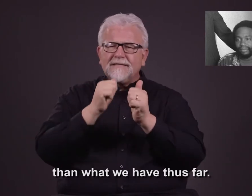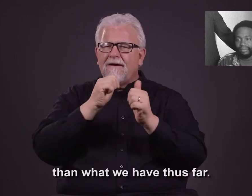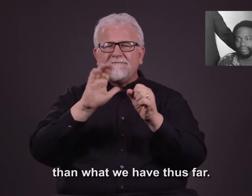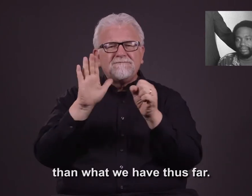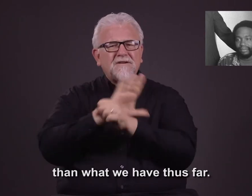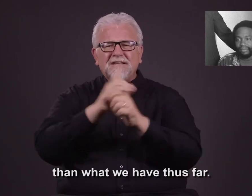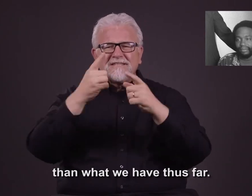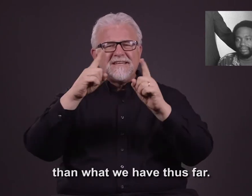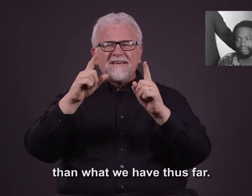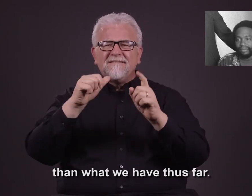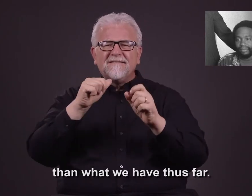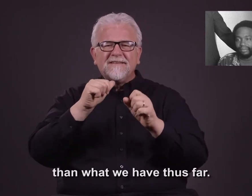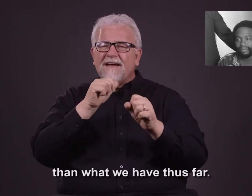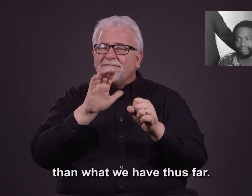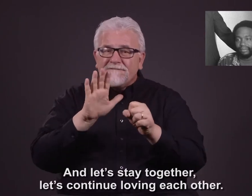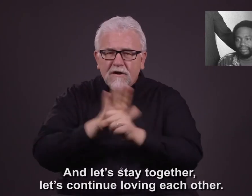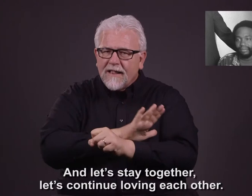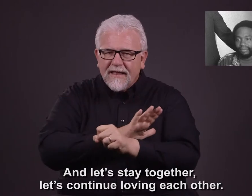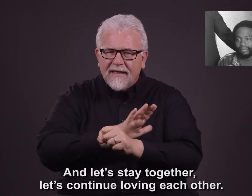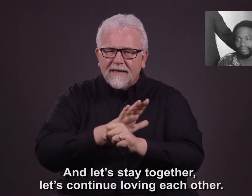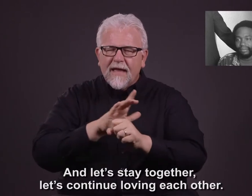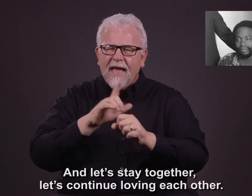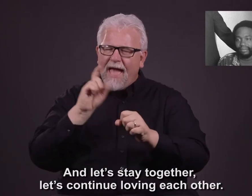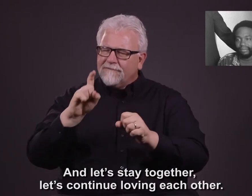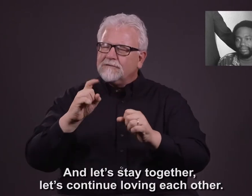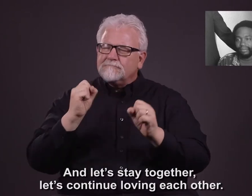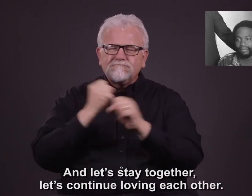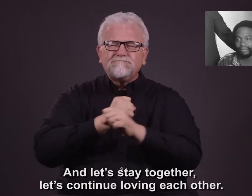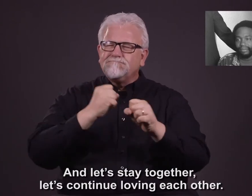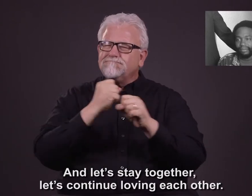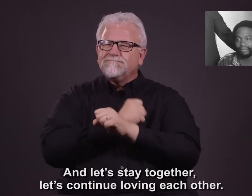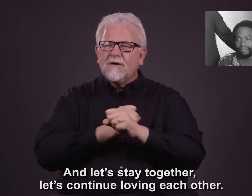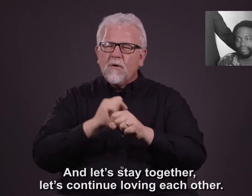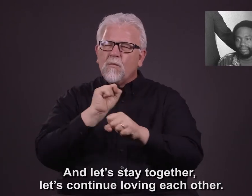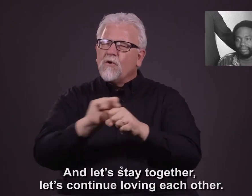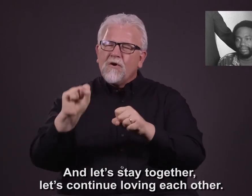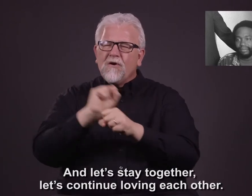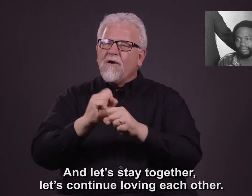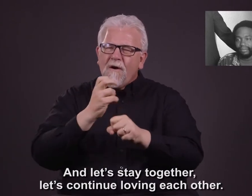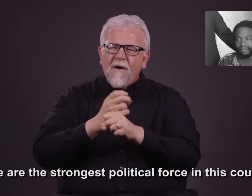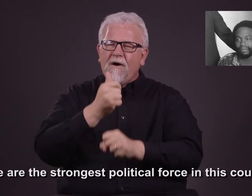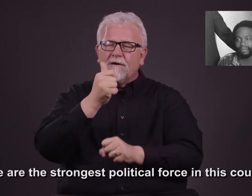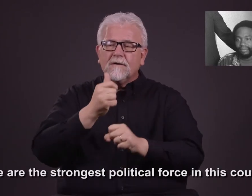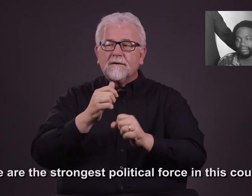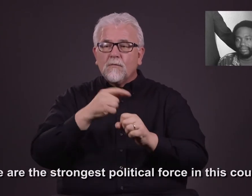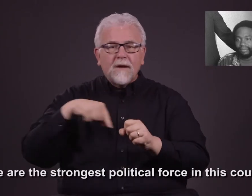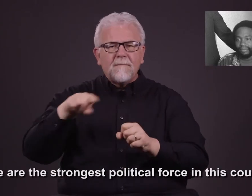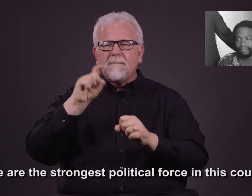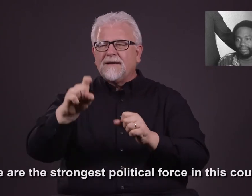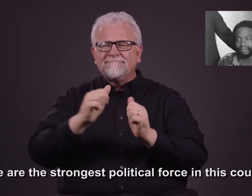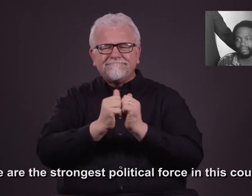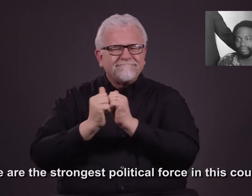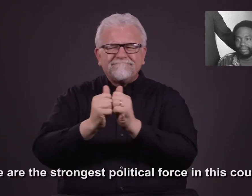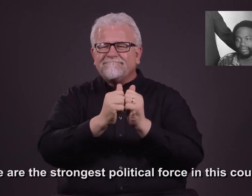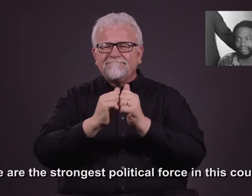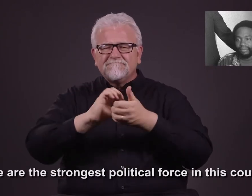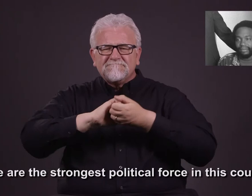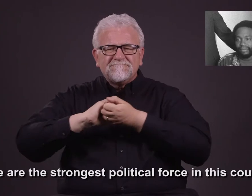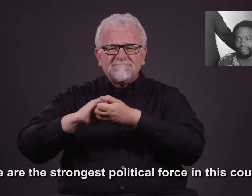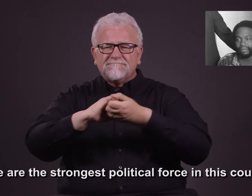have thus far. And let's stay together, let's continue loving each other. We are the strongest political force in this country.